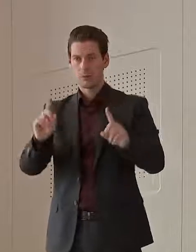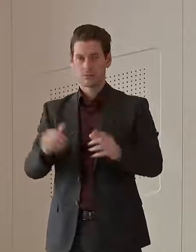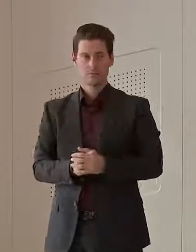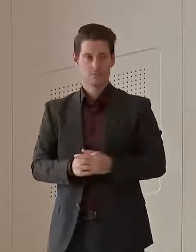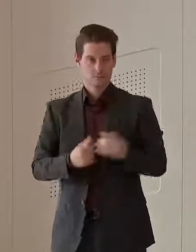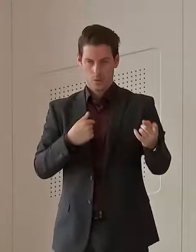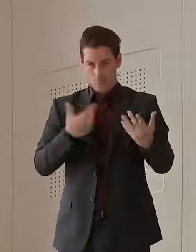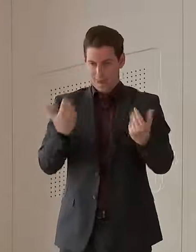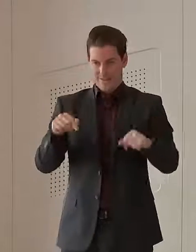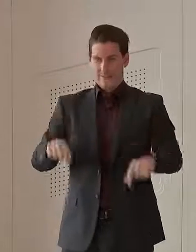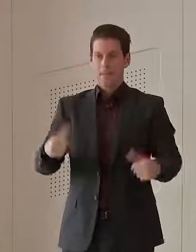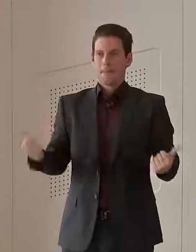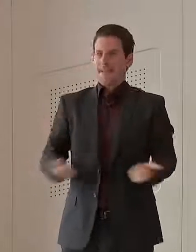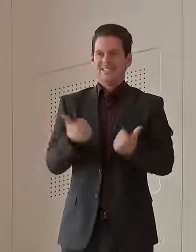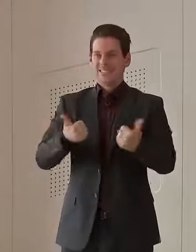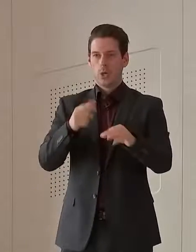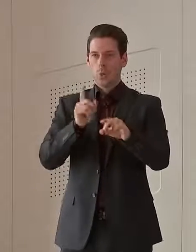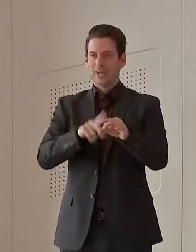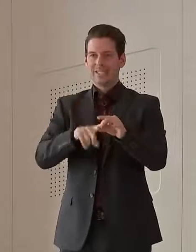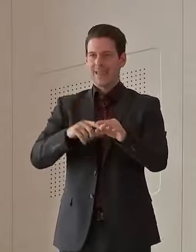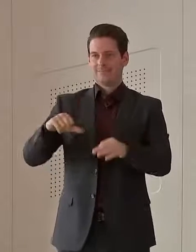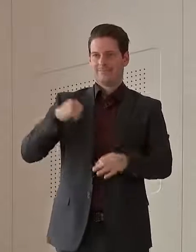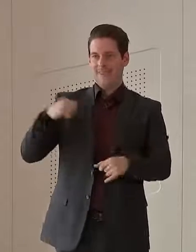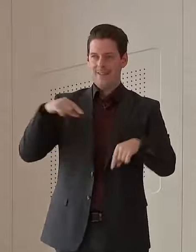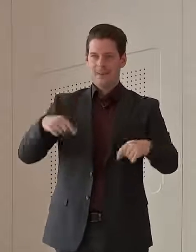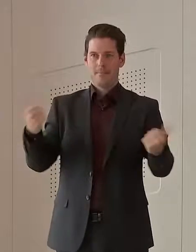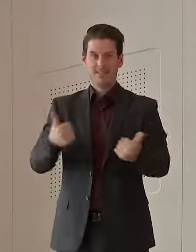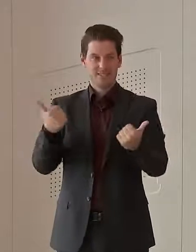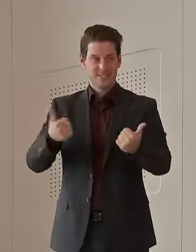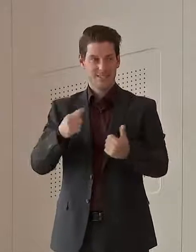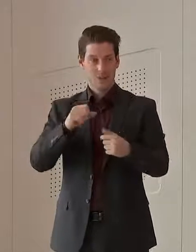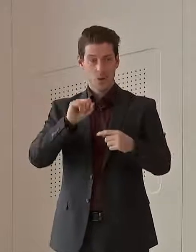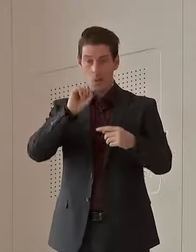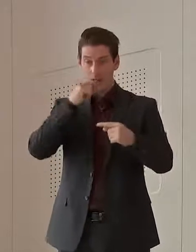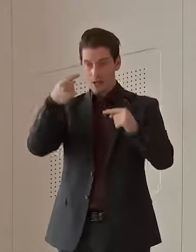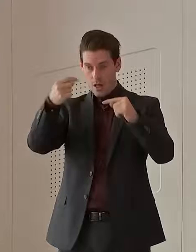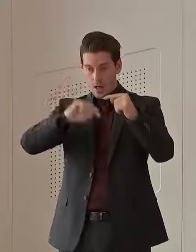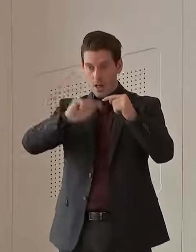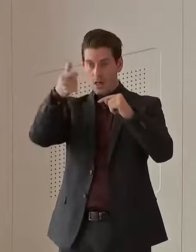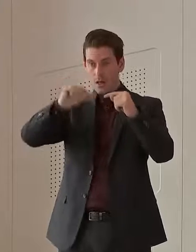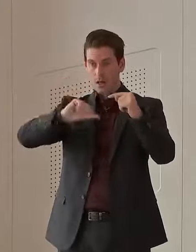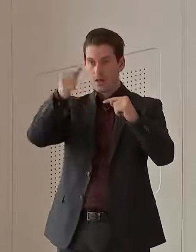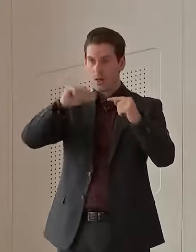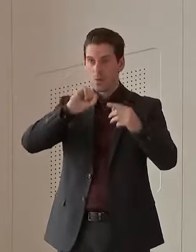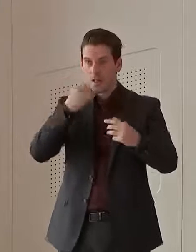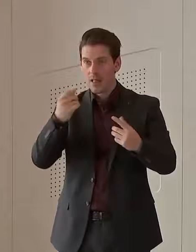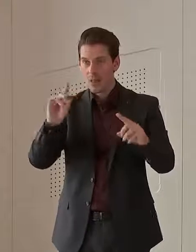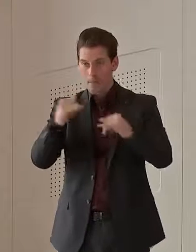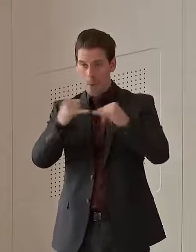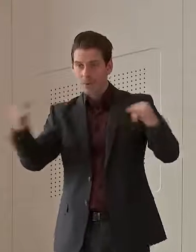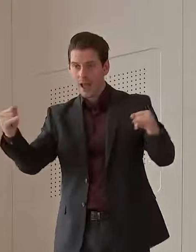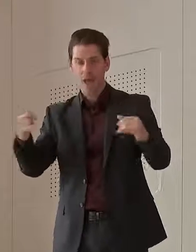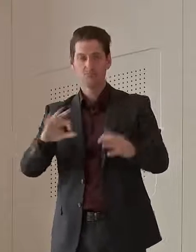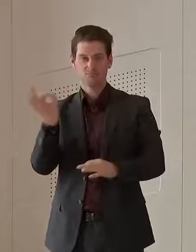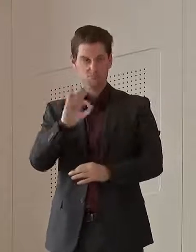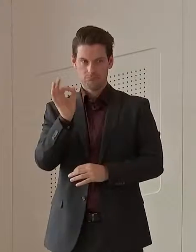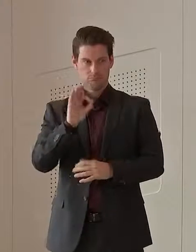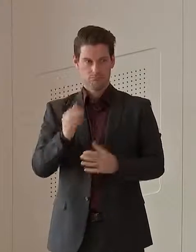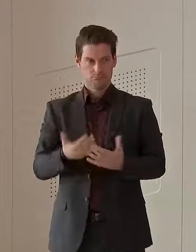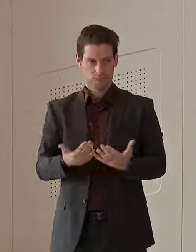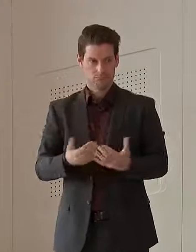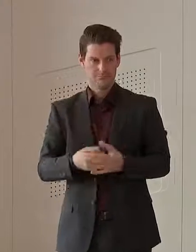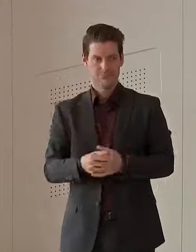have workers here in Queensland that work on these productions. Will any cross the border? Sorry? Will any cross the border? doubt it, because we've got a huge